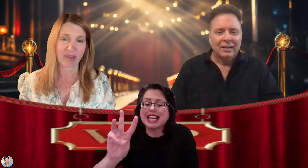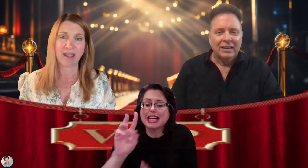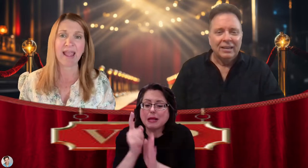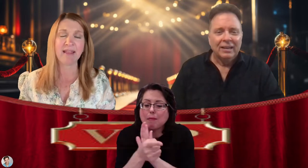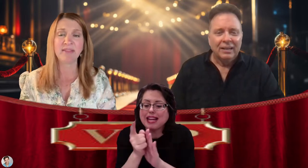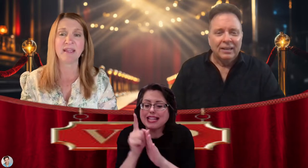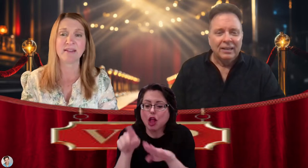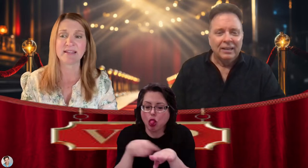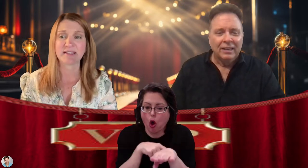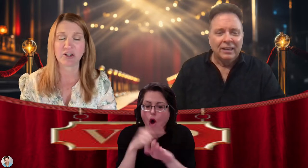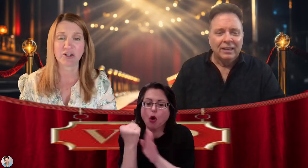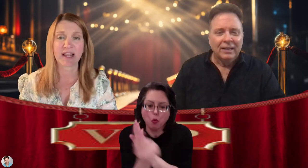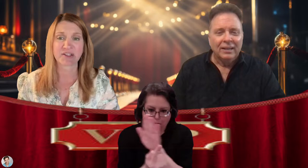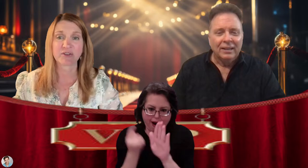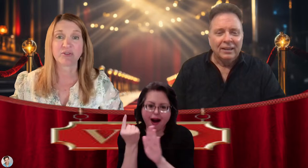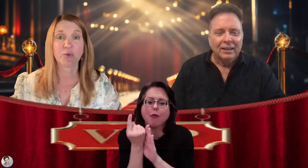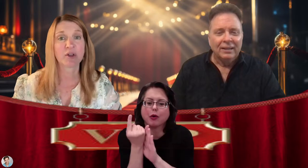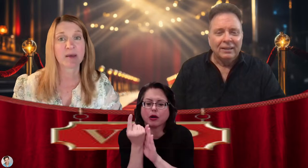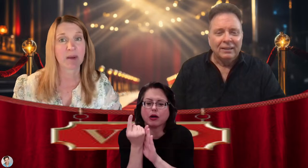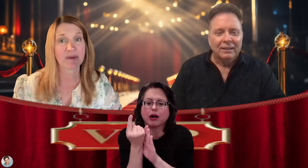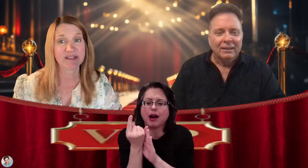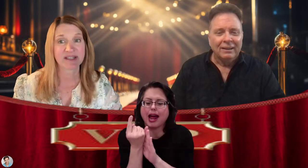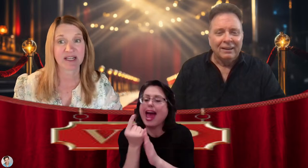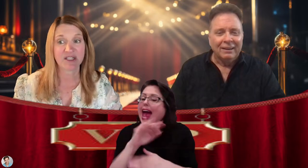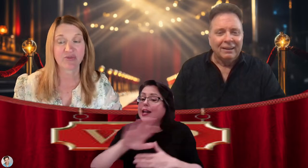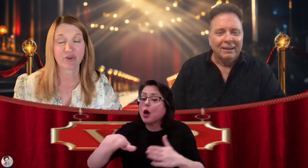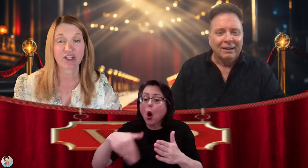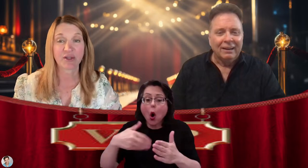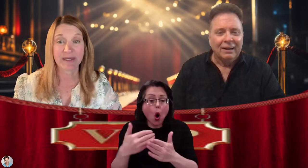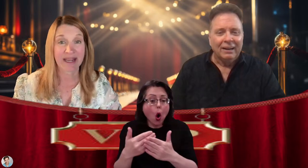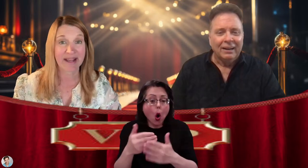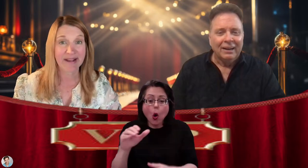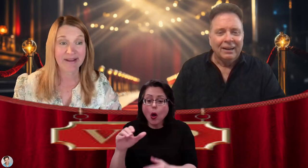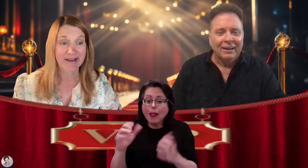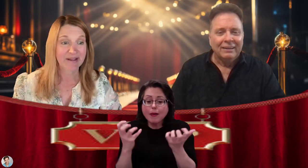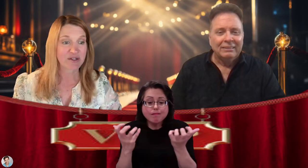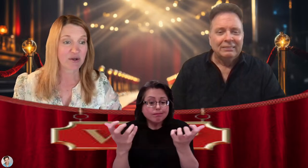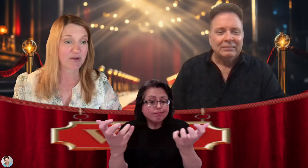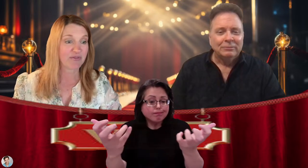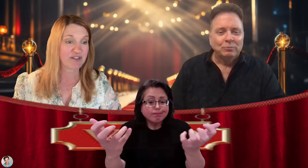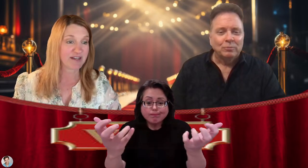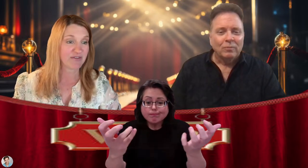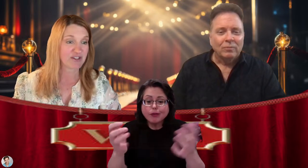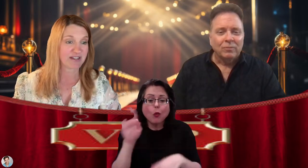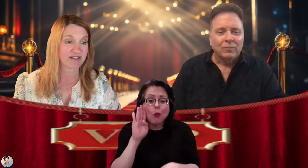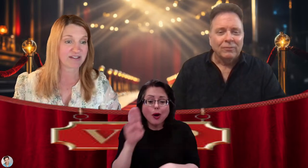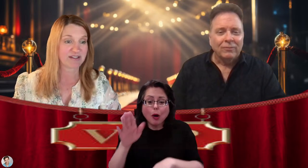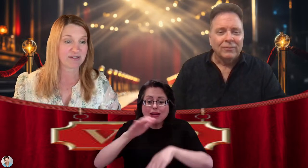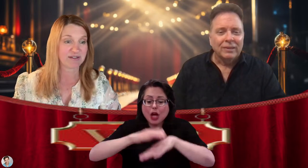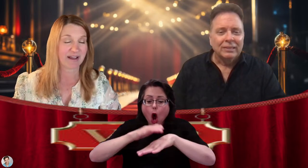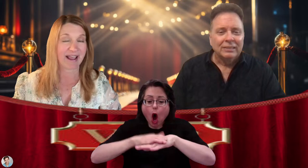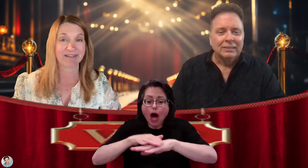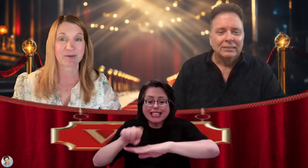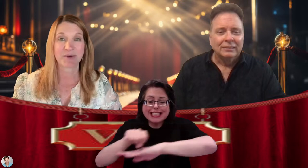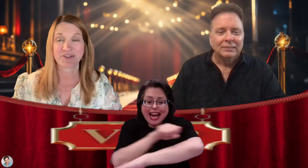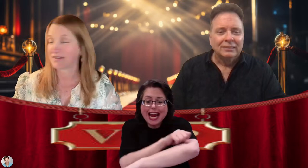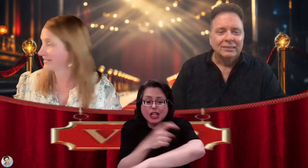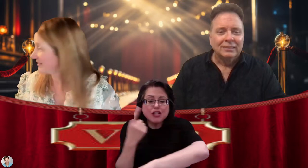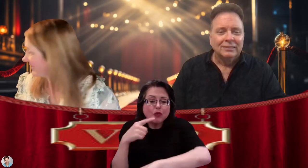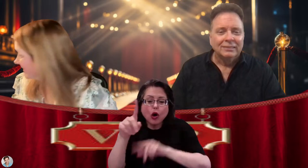And then the entire cast and crew will come up on stage for a Q&A. So if you didn't have a chance to ask questions in